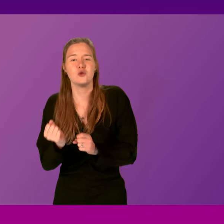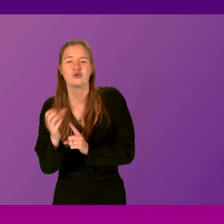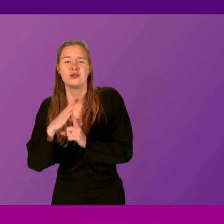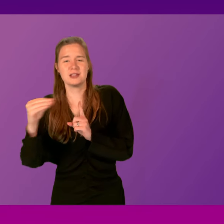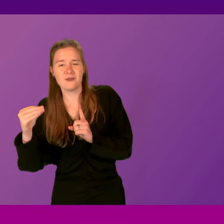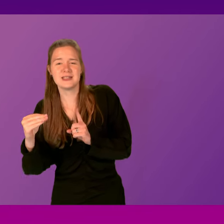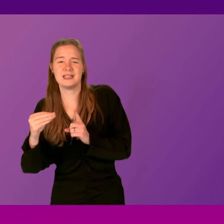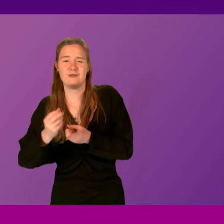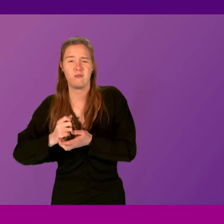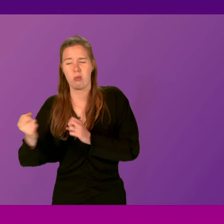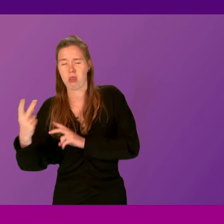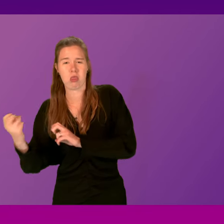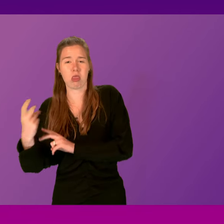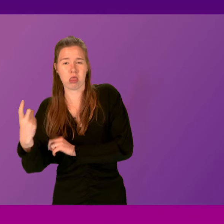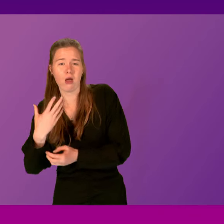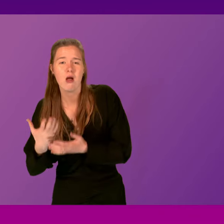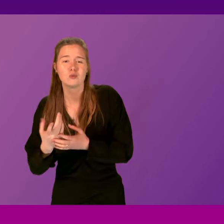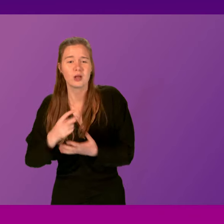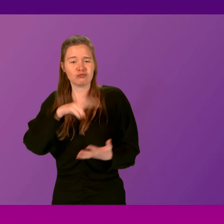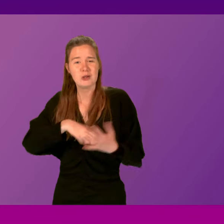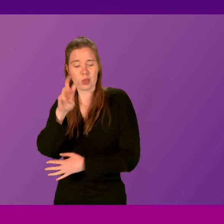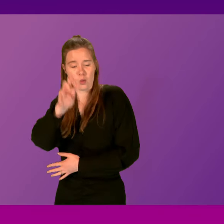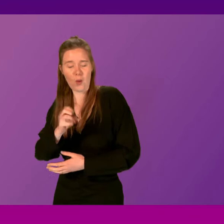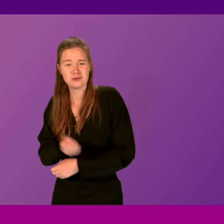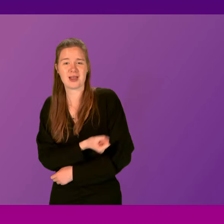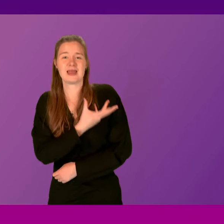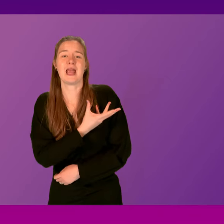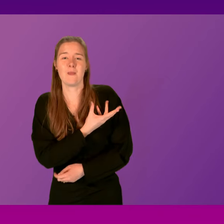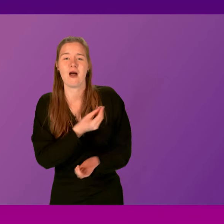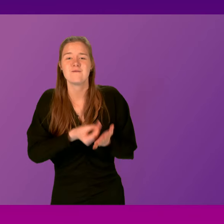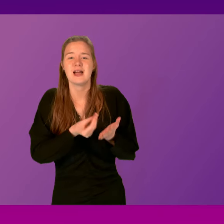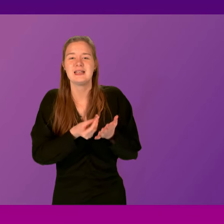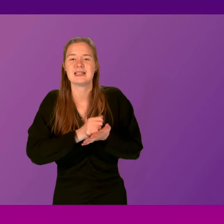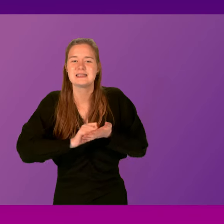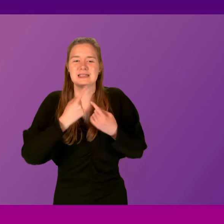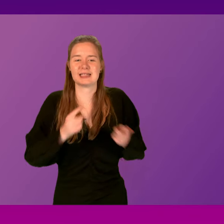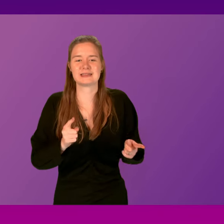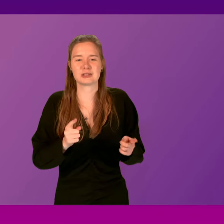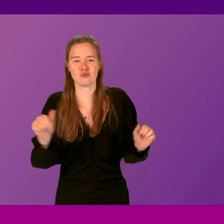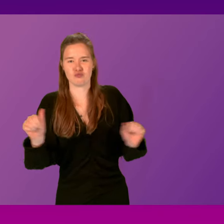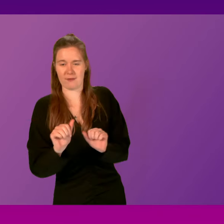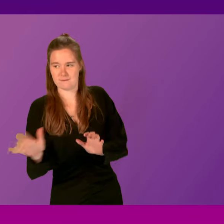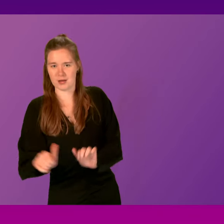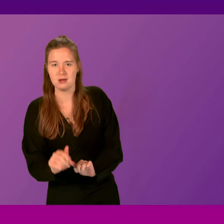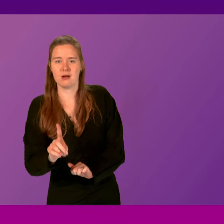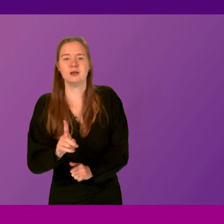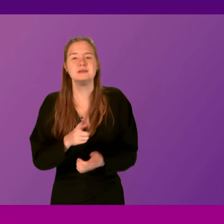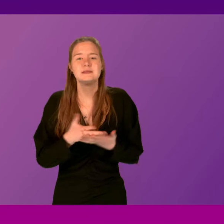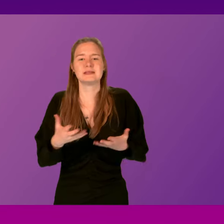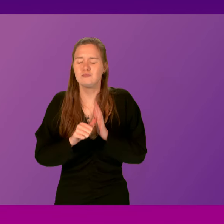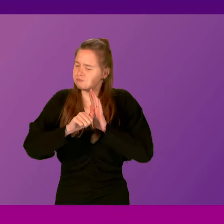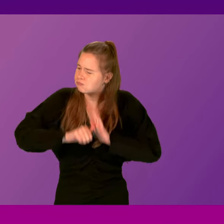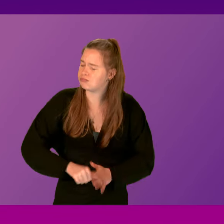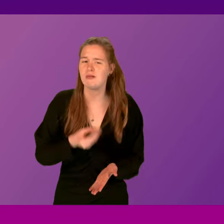austerity. Let me read what the Welsh Labour finance secretary said. Briefly, first minister. this is the toughest